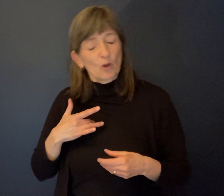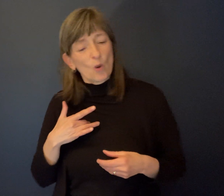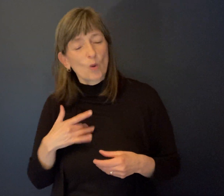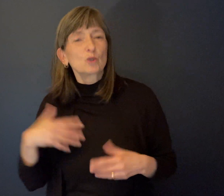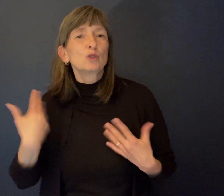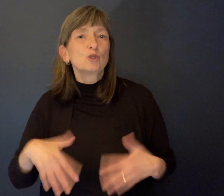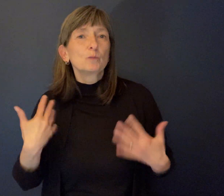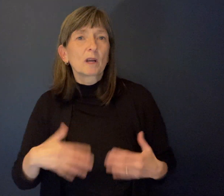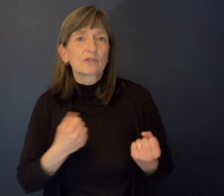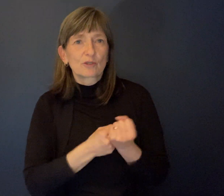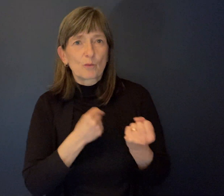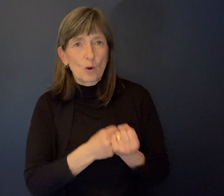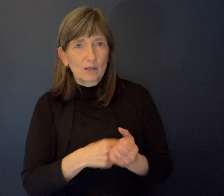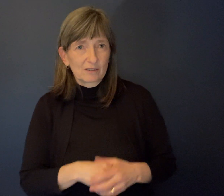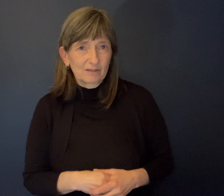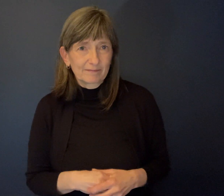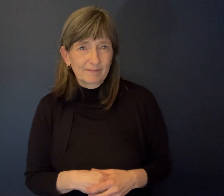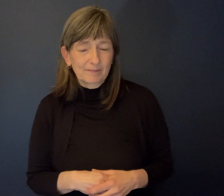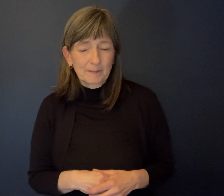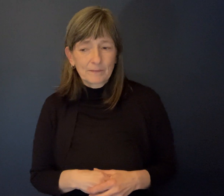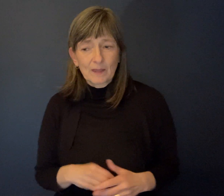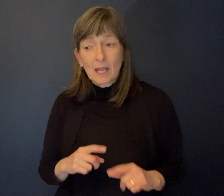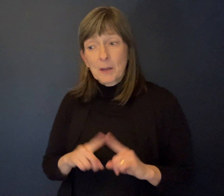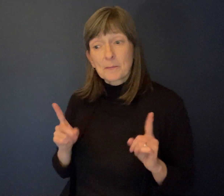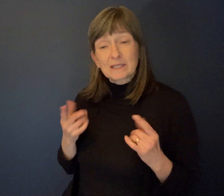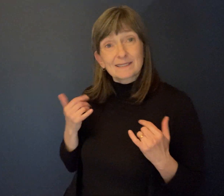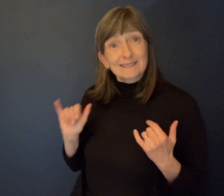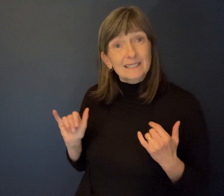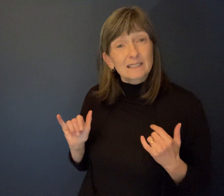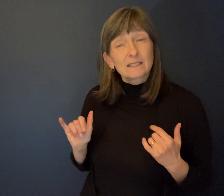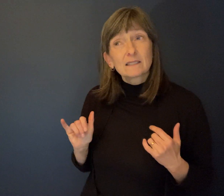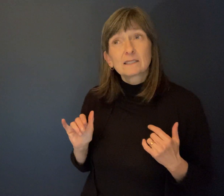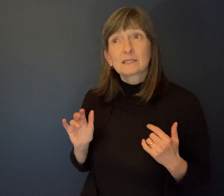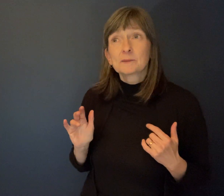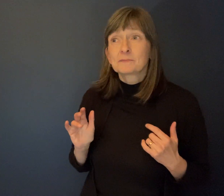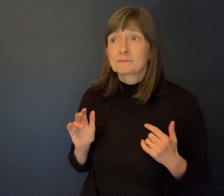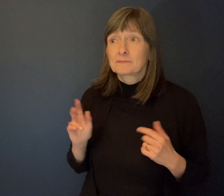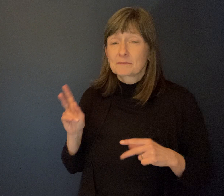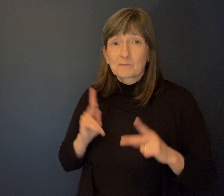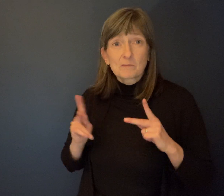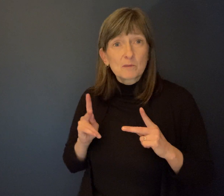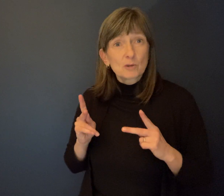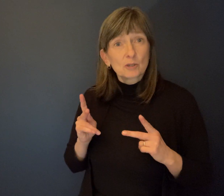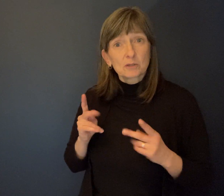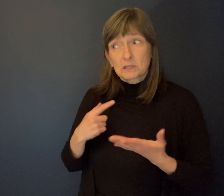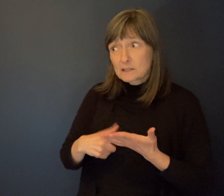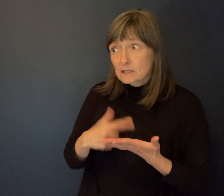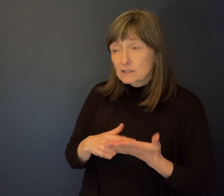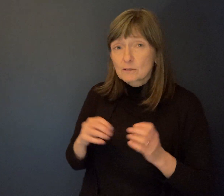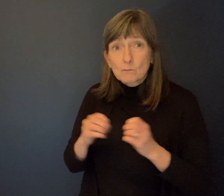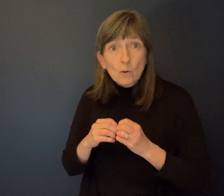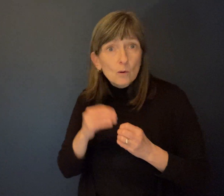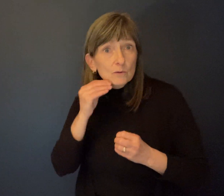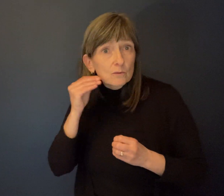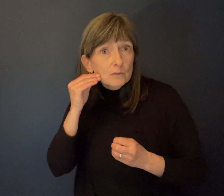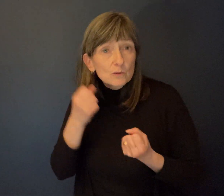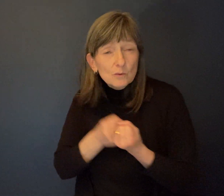yet, there is a drive and people talking about more home support and keeping people, all